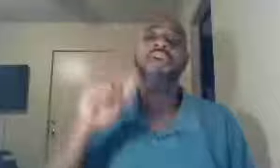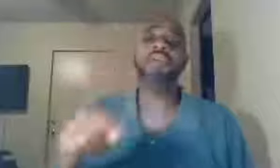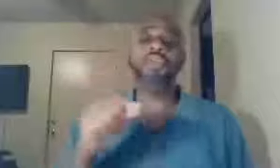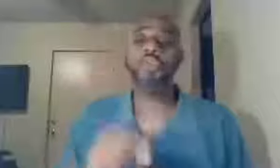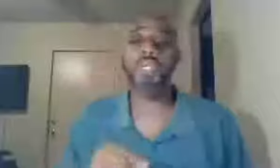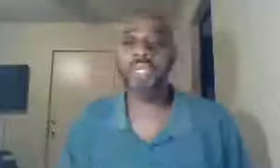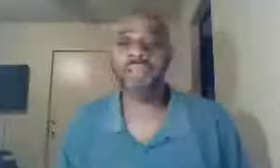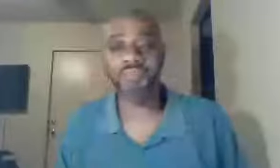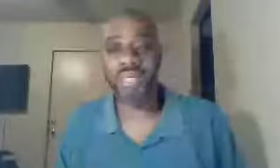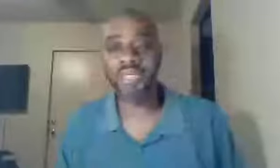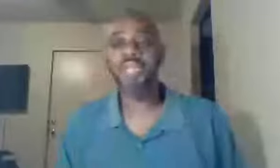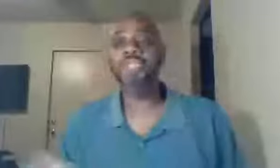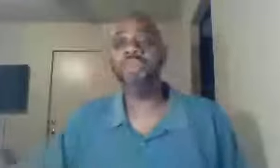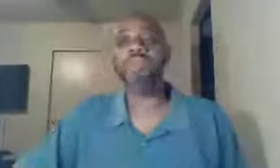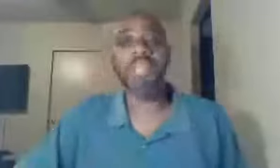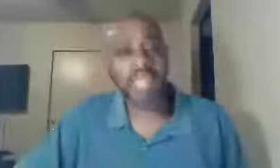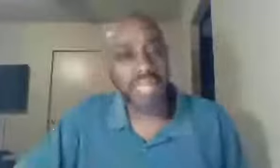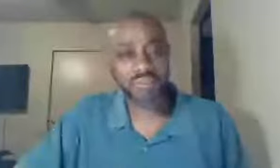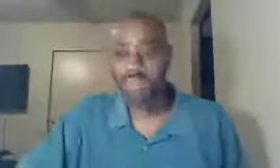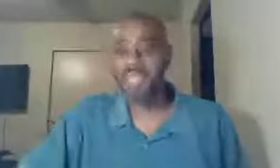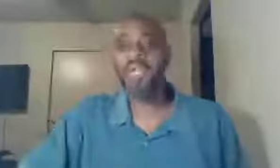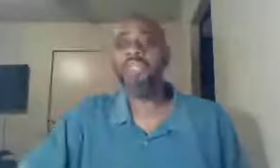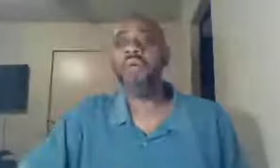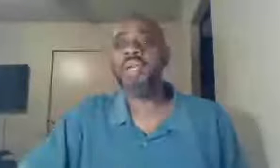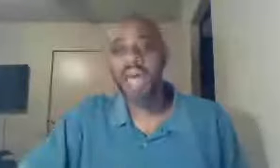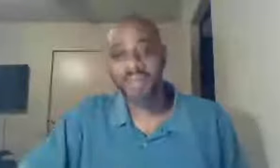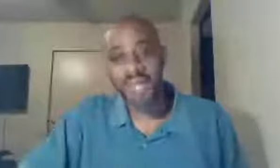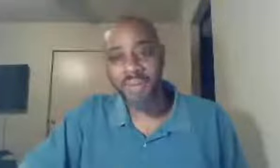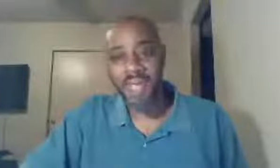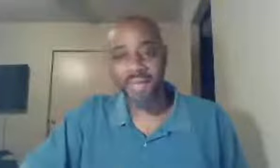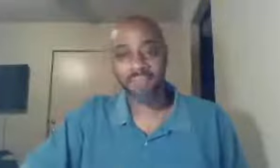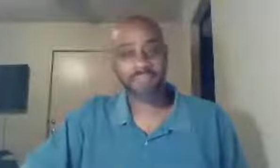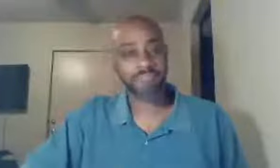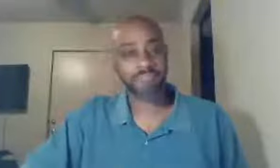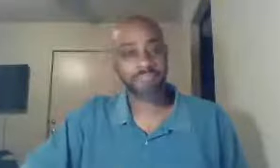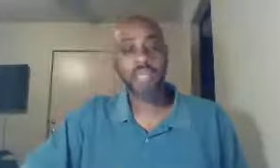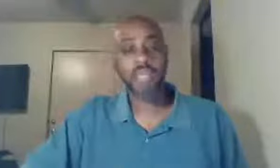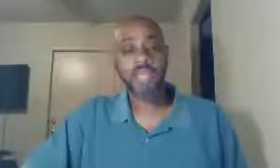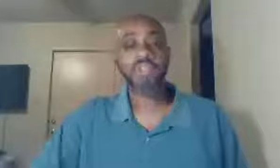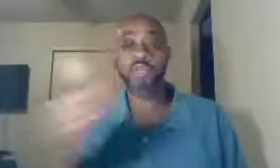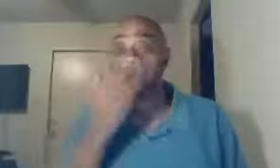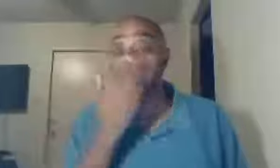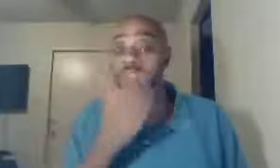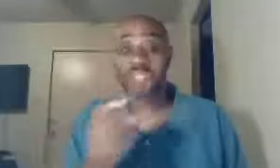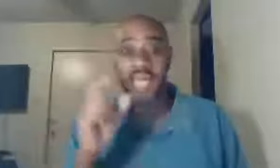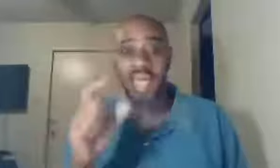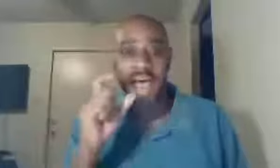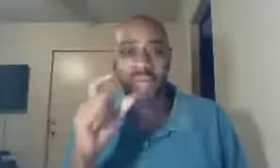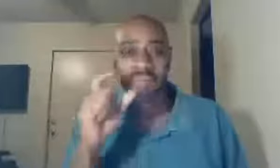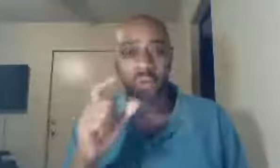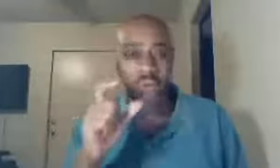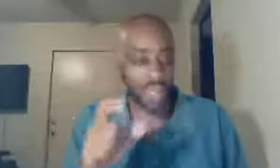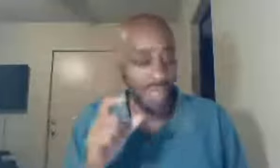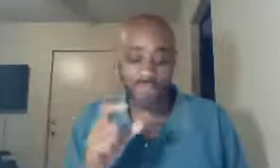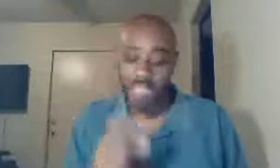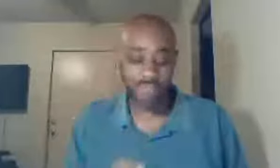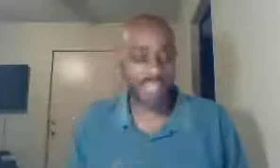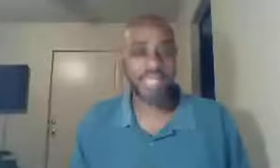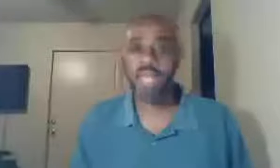you would love me, you would believe me, you are not of Abraham, so understand, how important, I'm taking my time